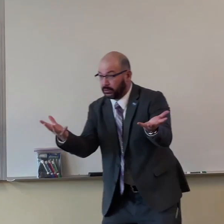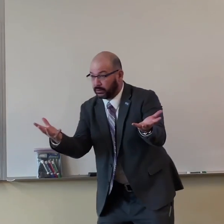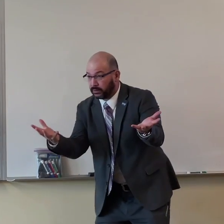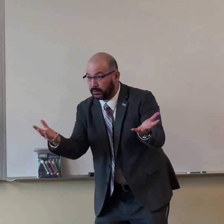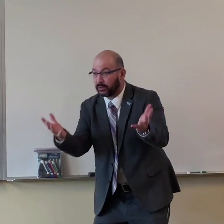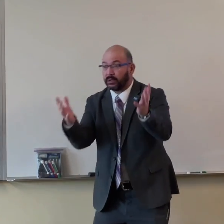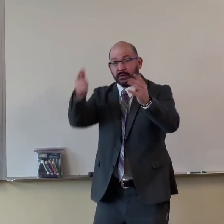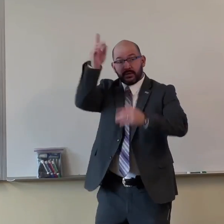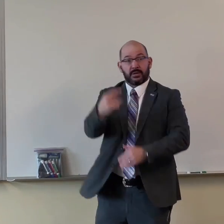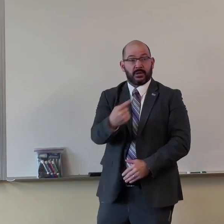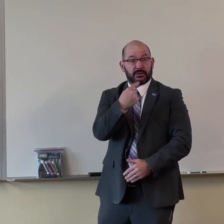For example,